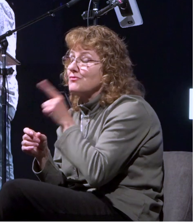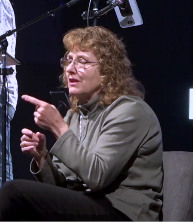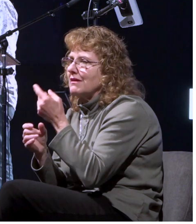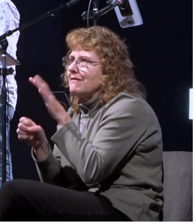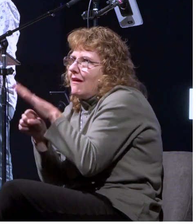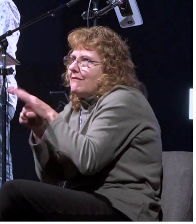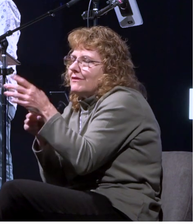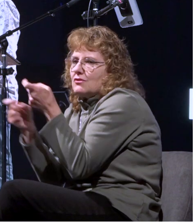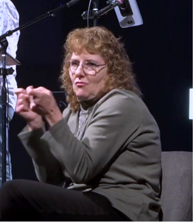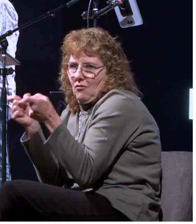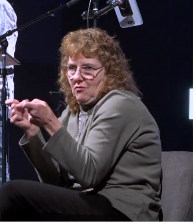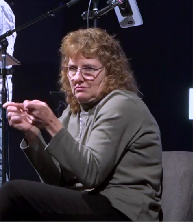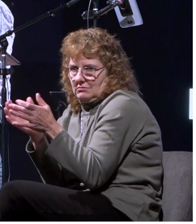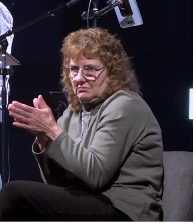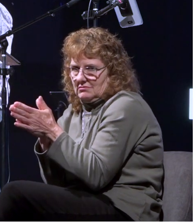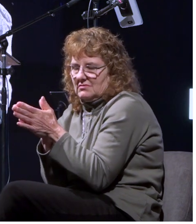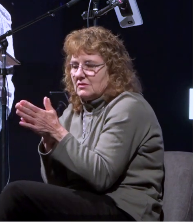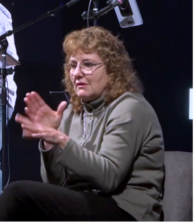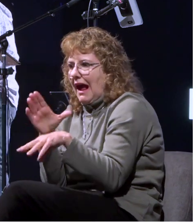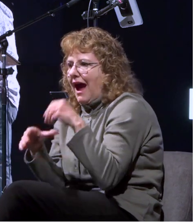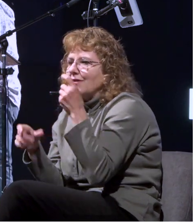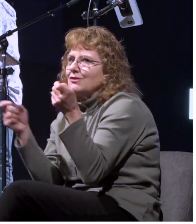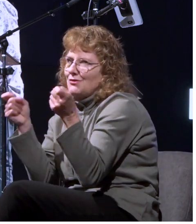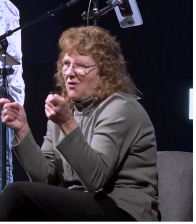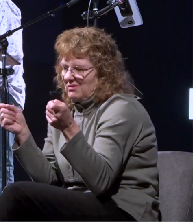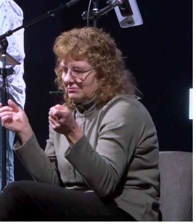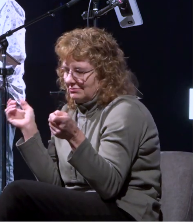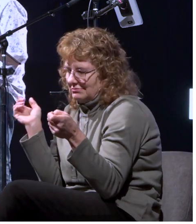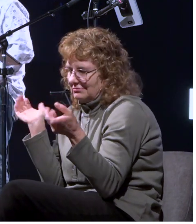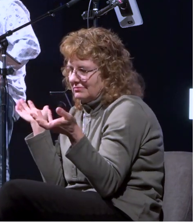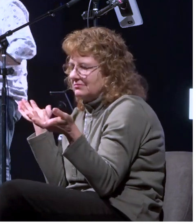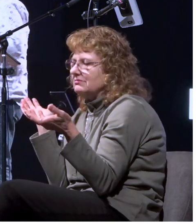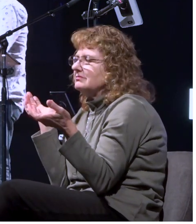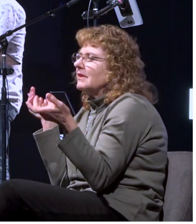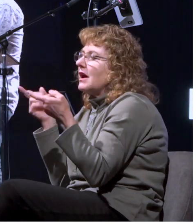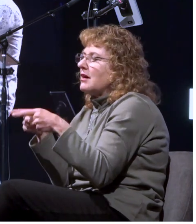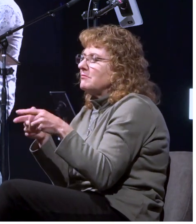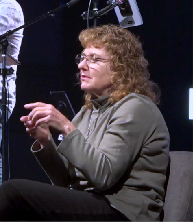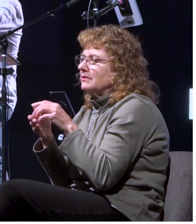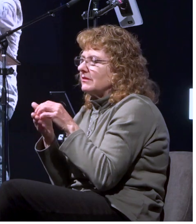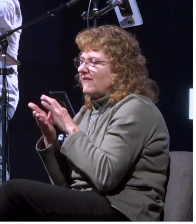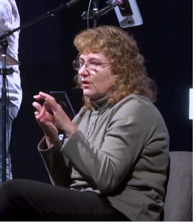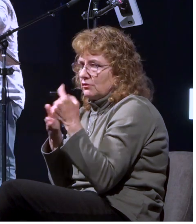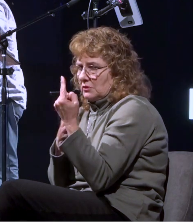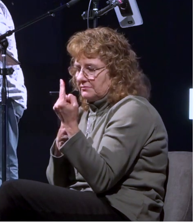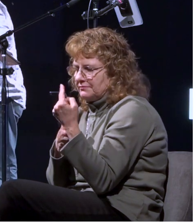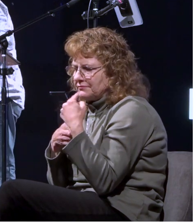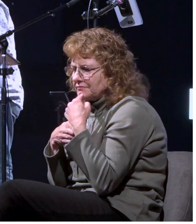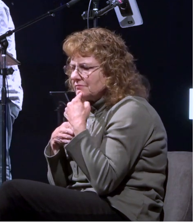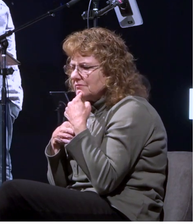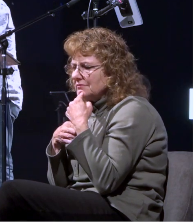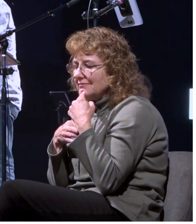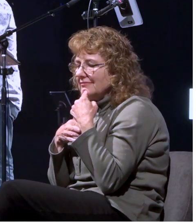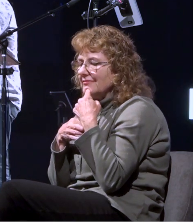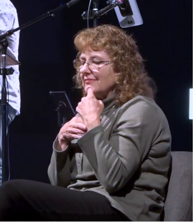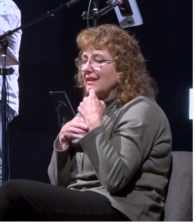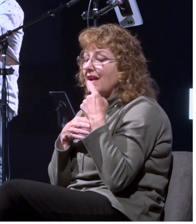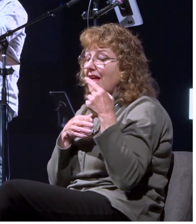out of controlness this word i just made up uh is going on verse one it was decided that they should